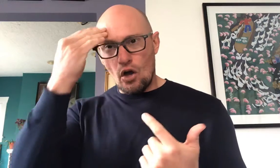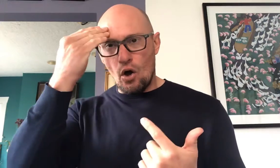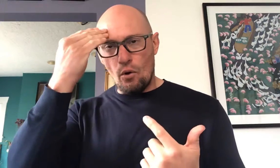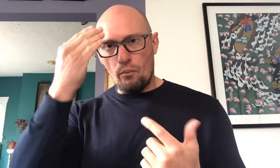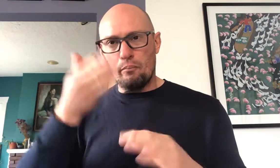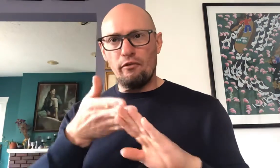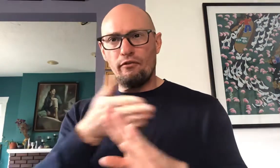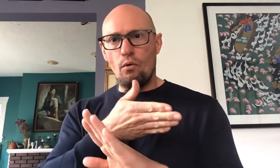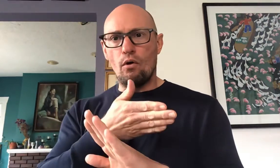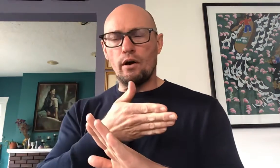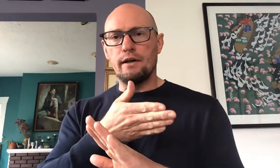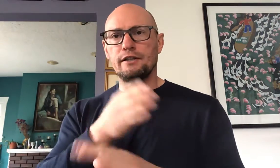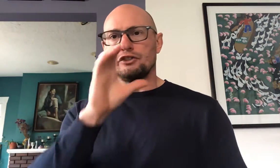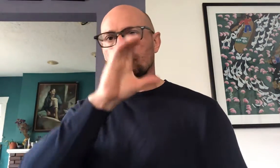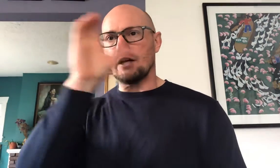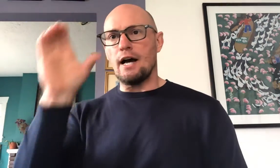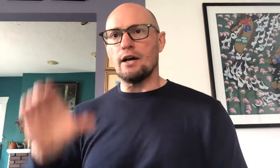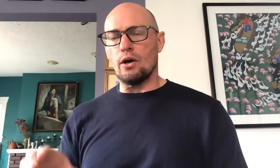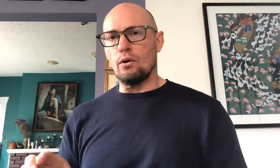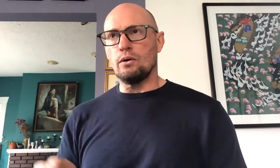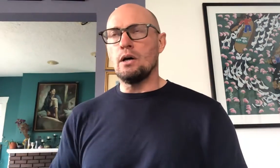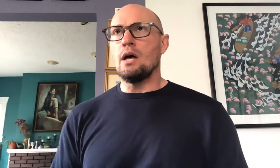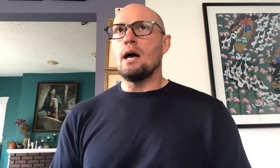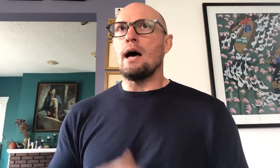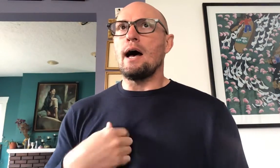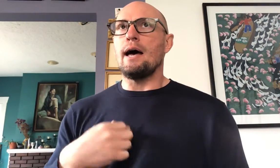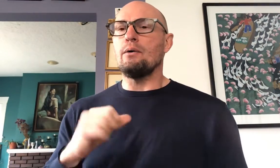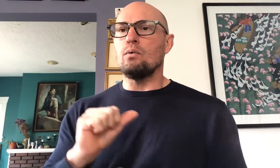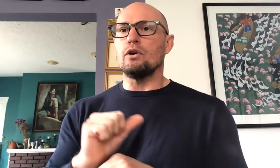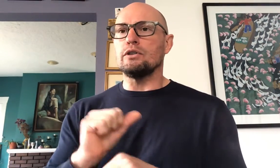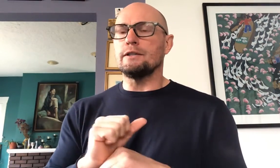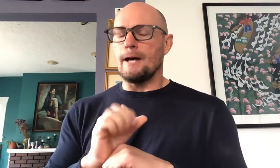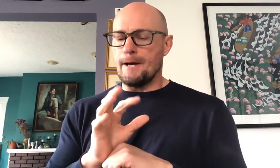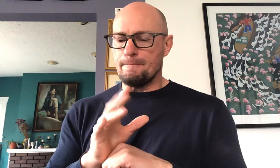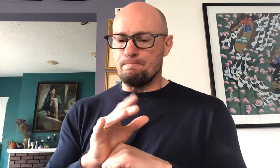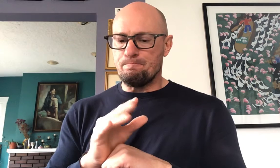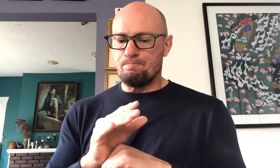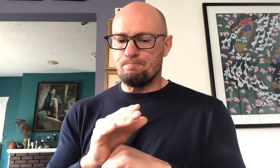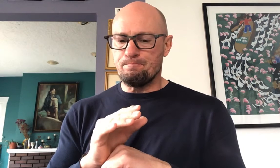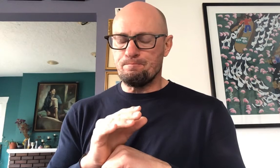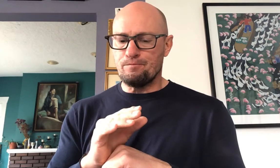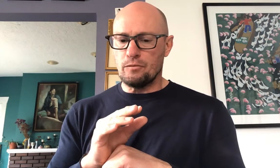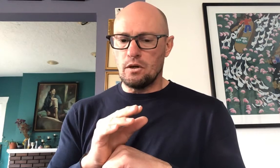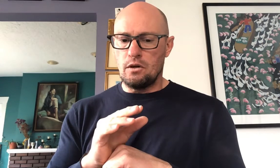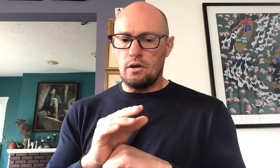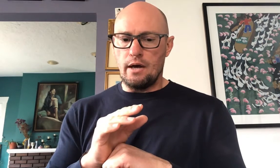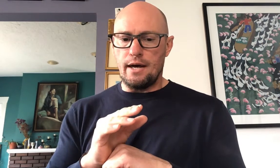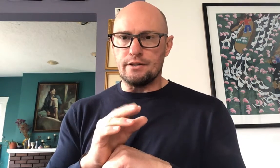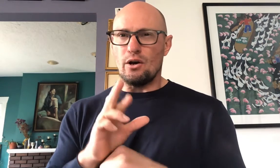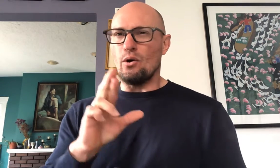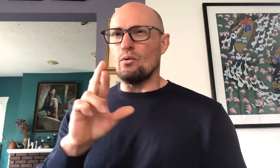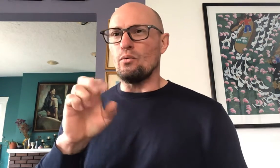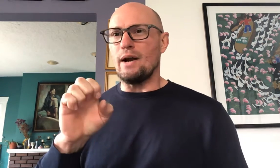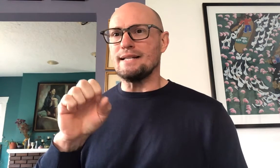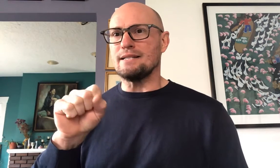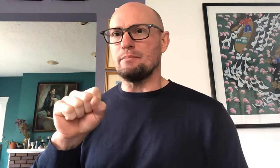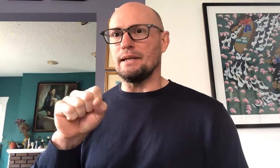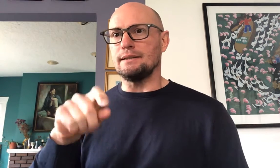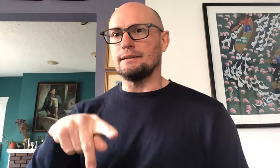know before in Chicago I worked um as a respite